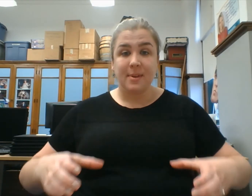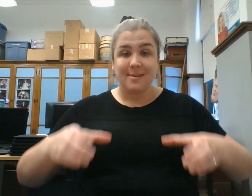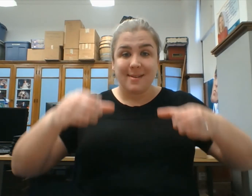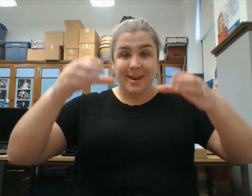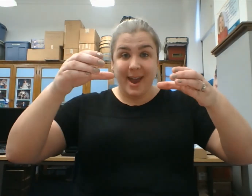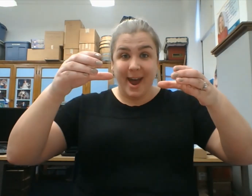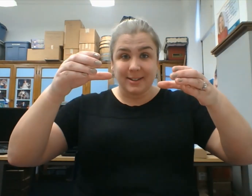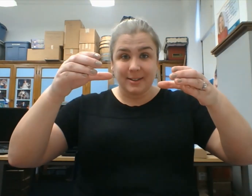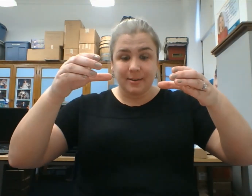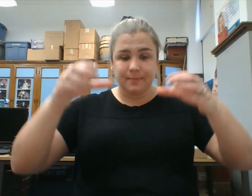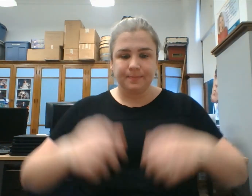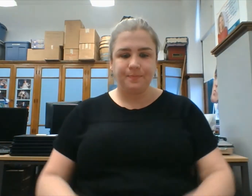Cask.